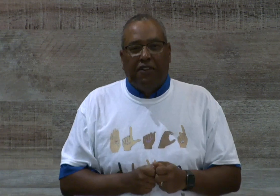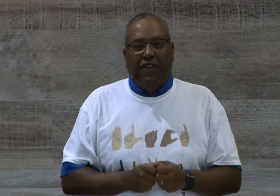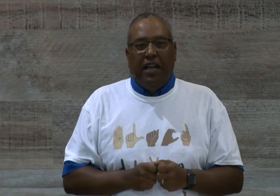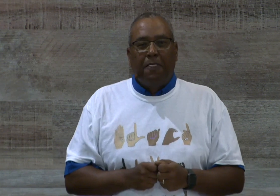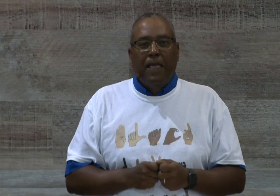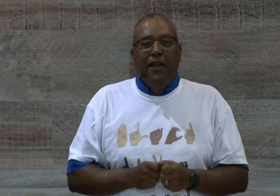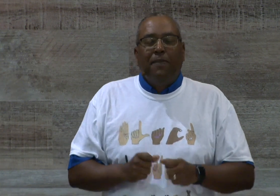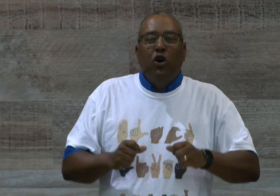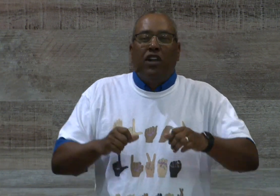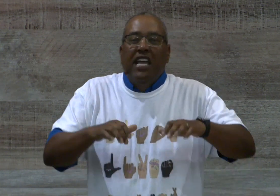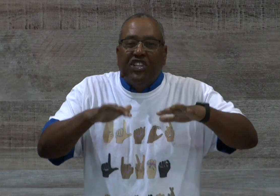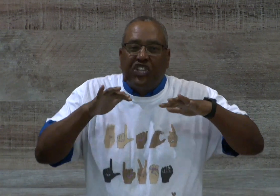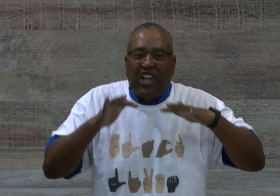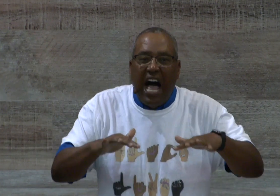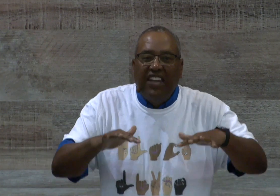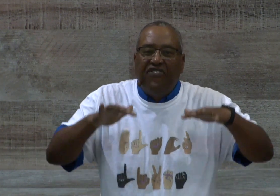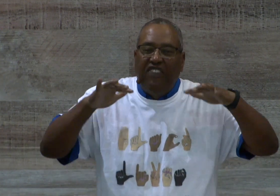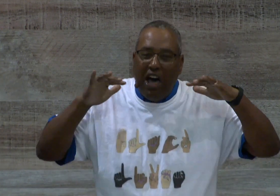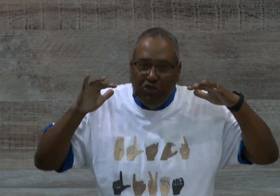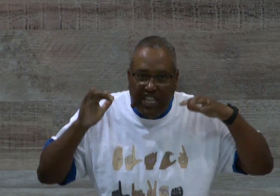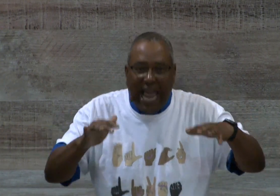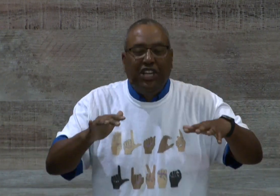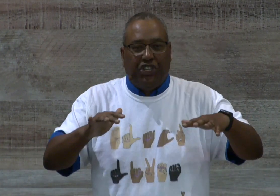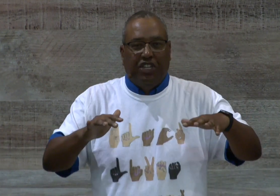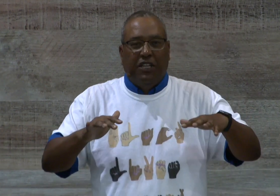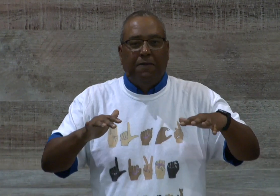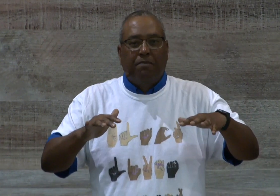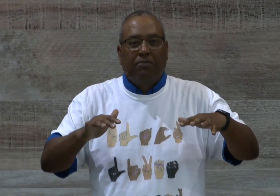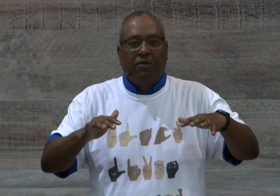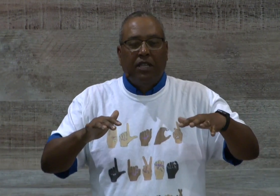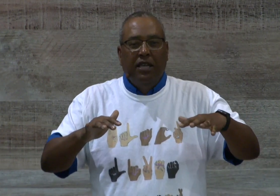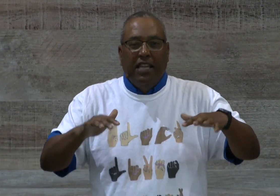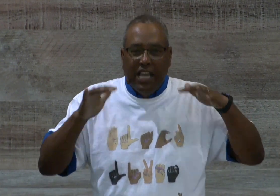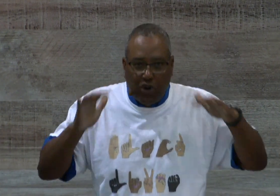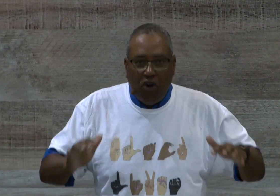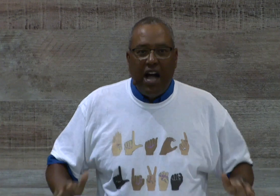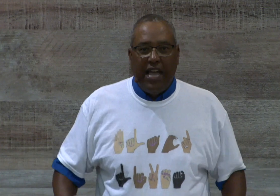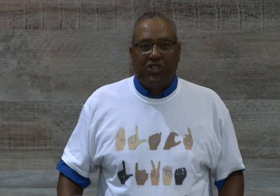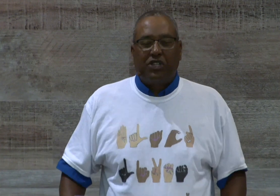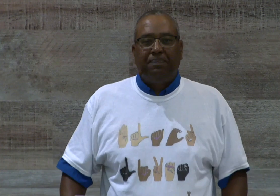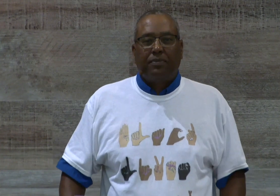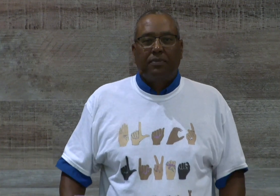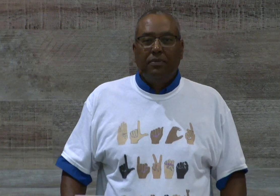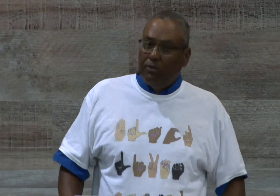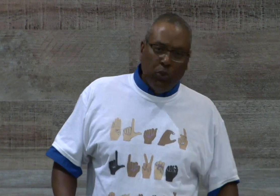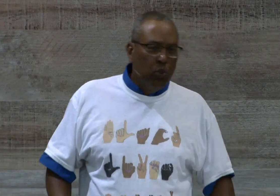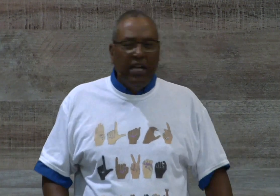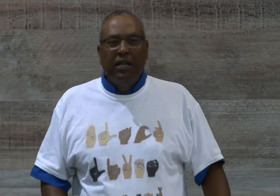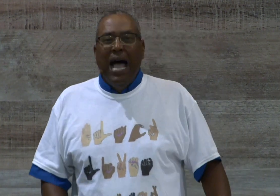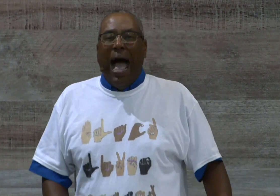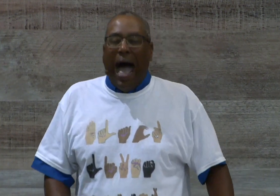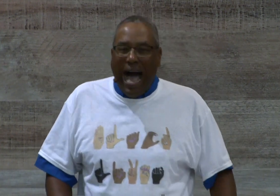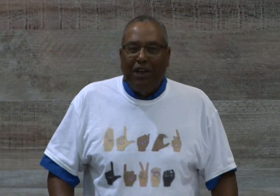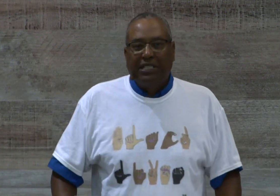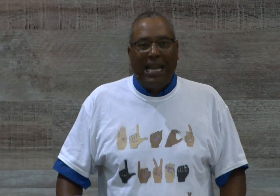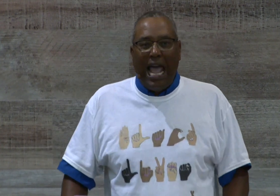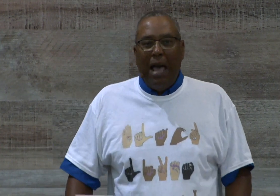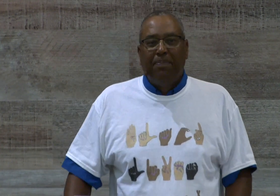faith, to be on a solid foundation in Christ. Well, how does that happen?